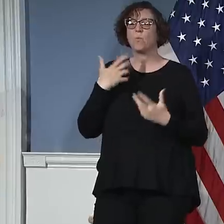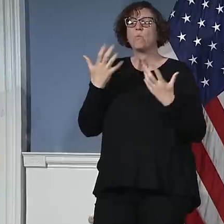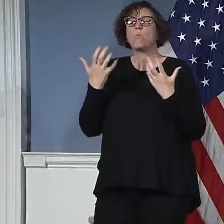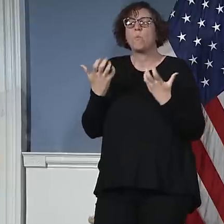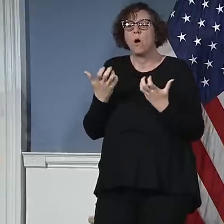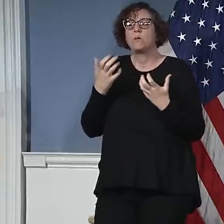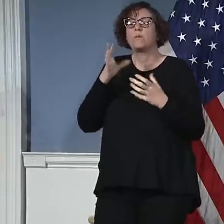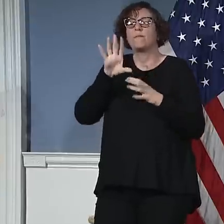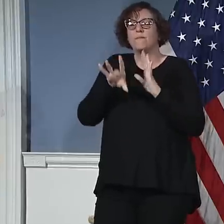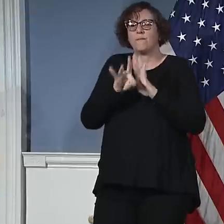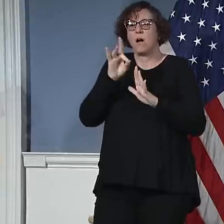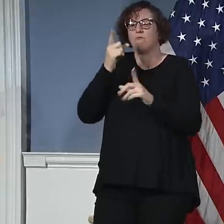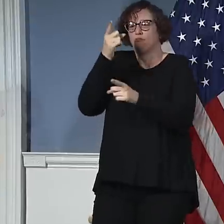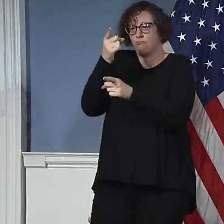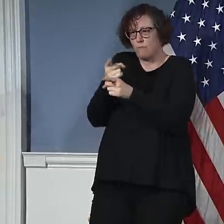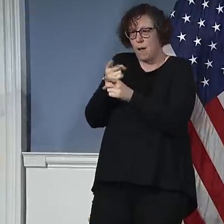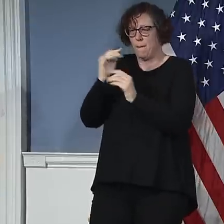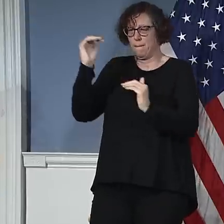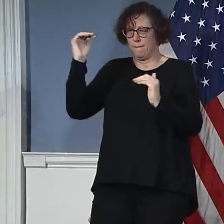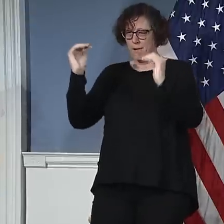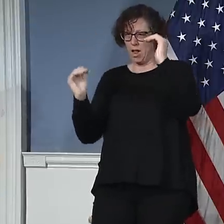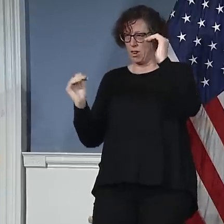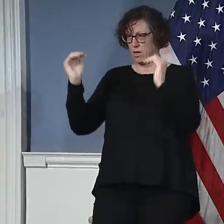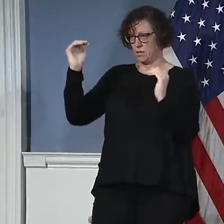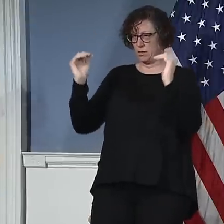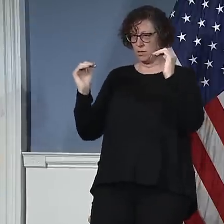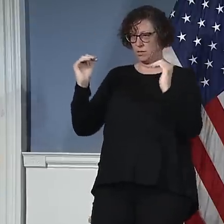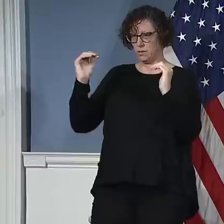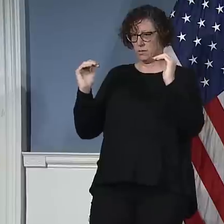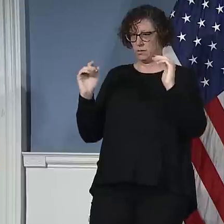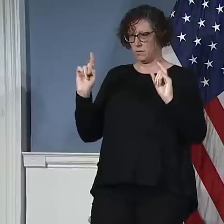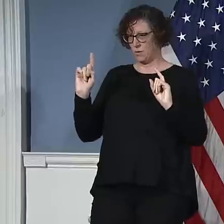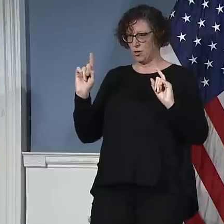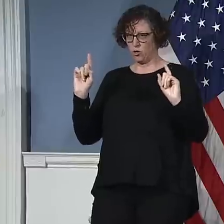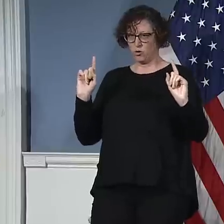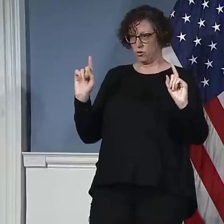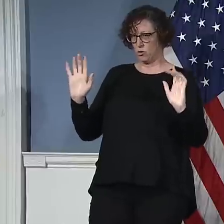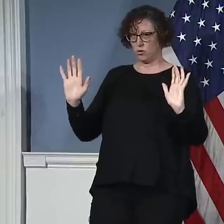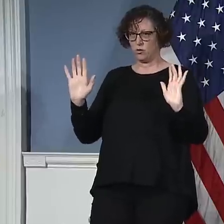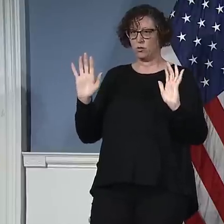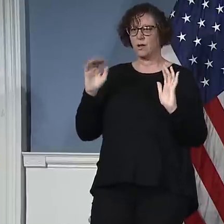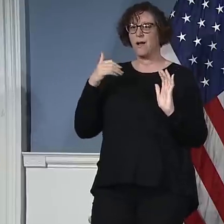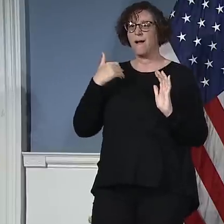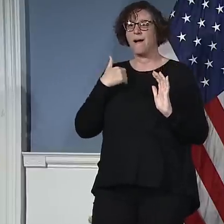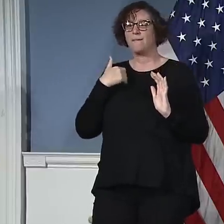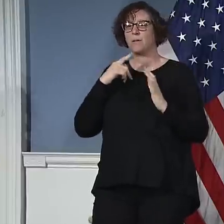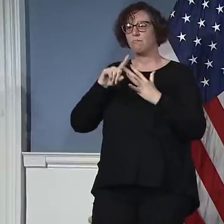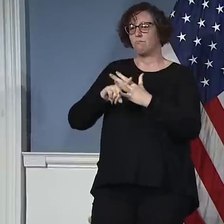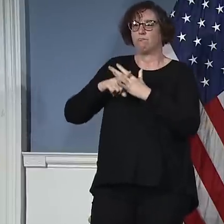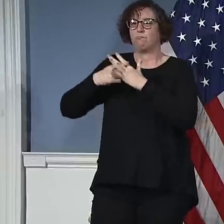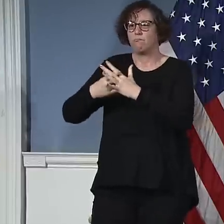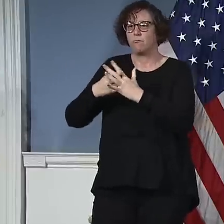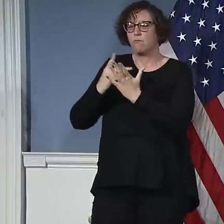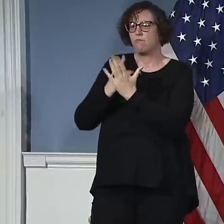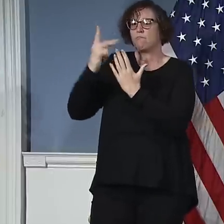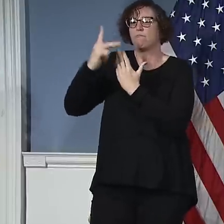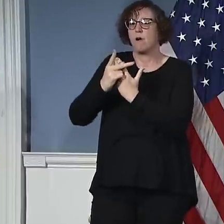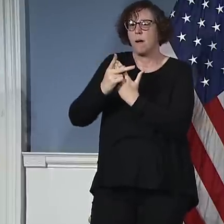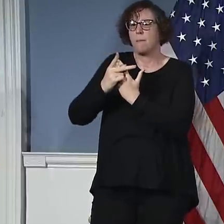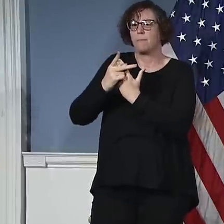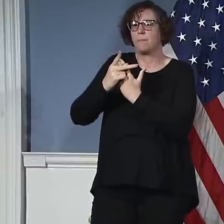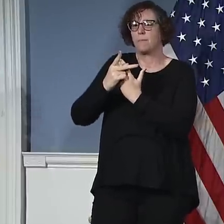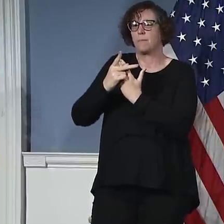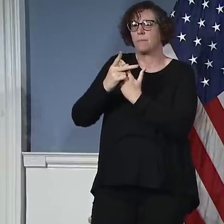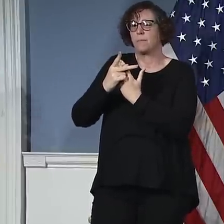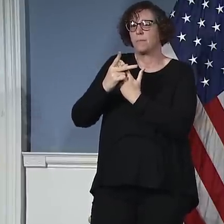So what we decided was to have a very limited number on a pilot basis, certainly a number that the NYPD and other agencies